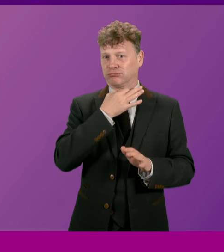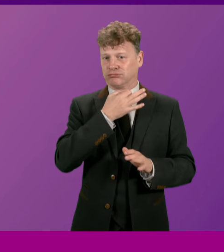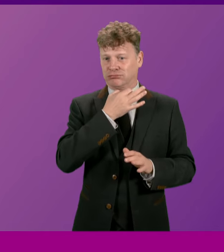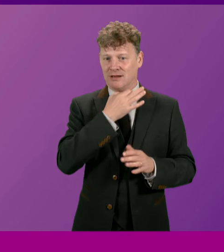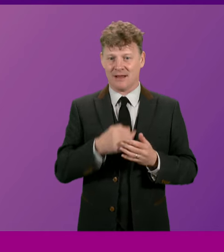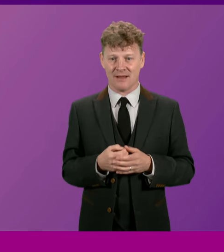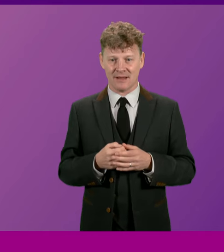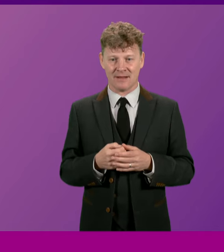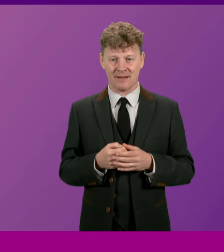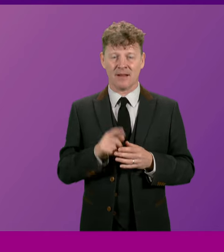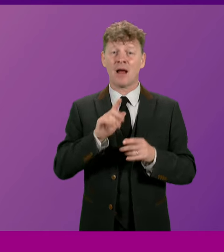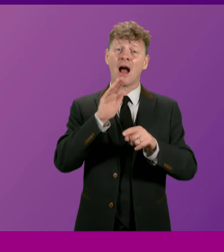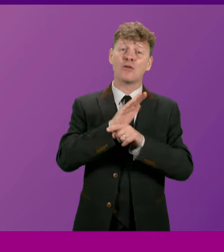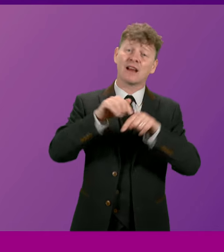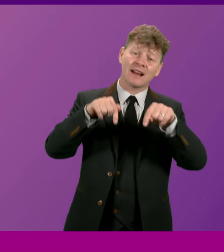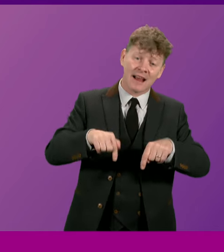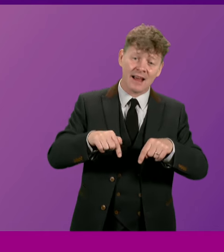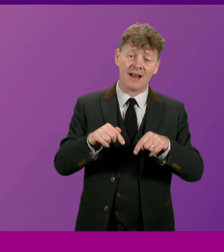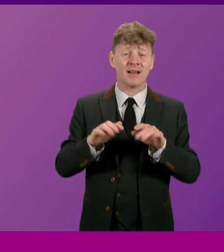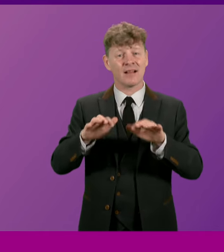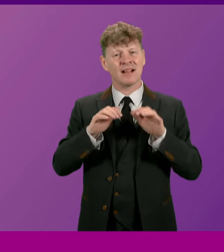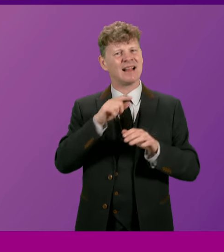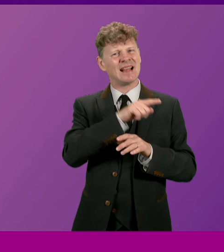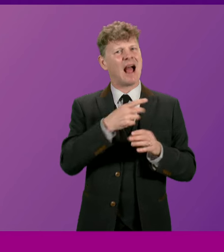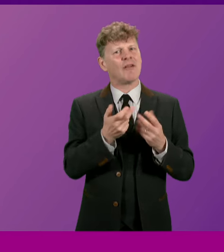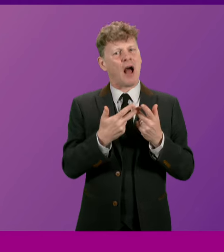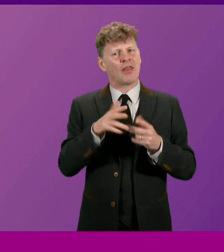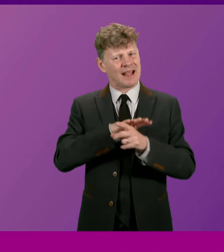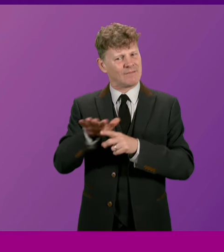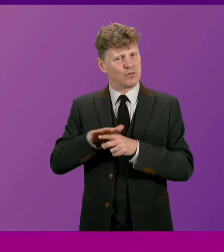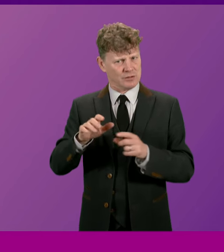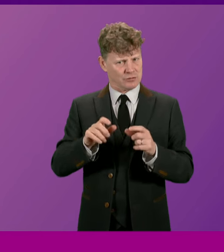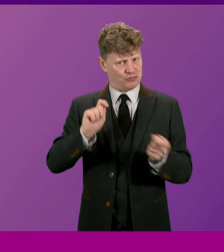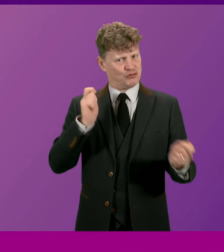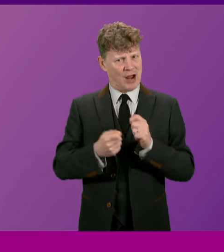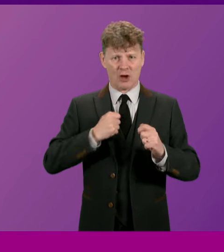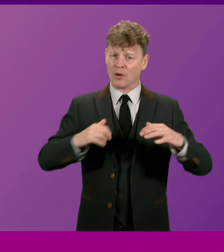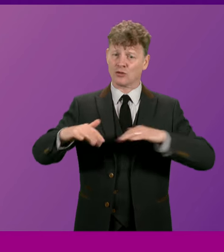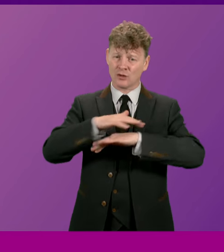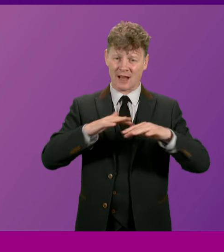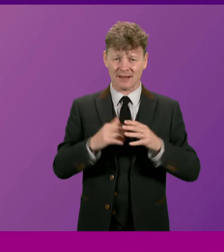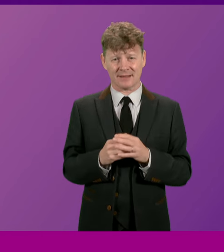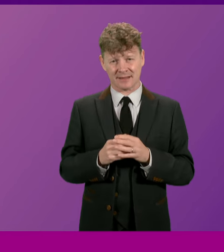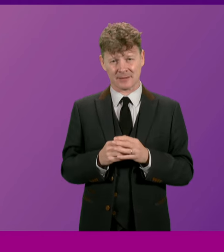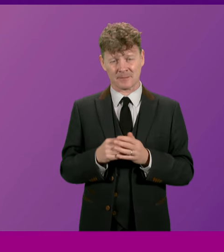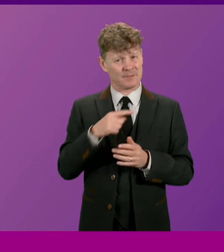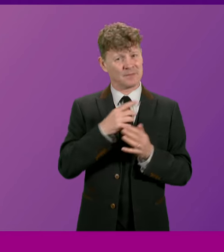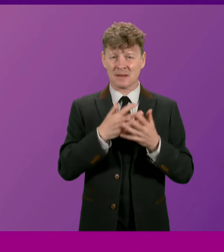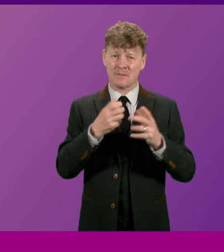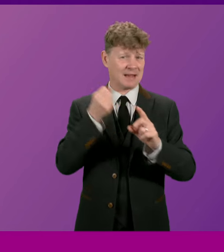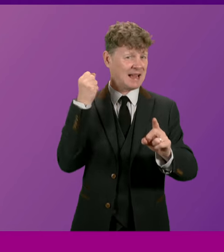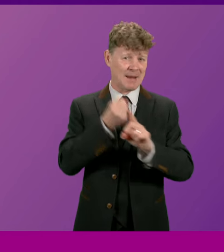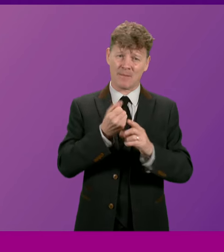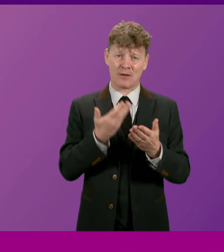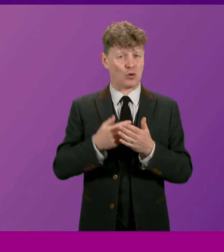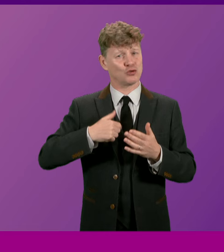corridors of Holyrood and Westminster, his influence shaped our society. He made a lasting impact on our